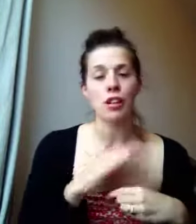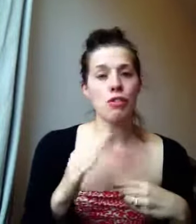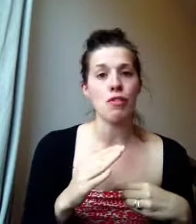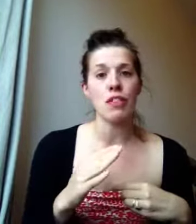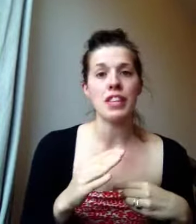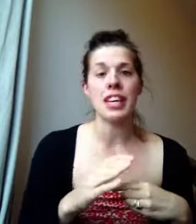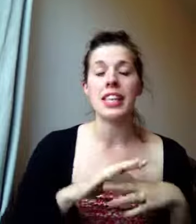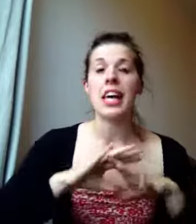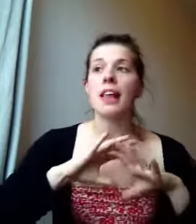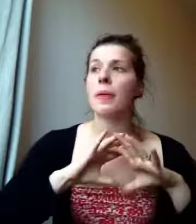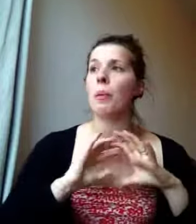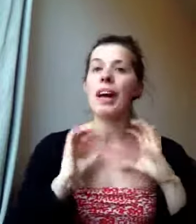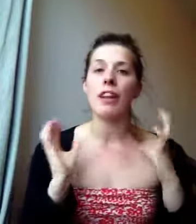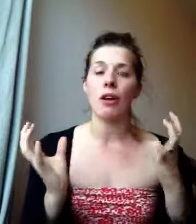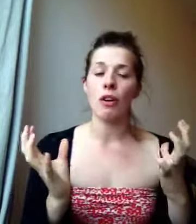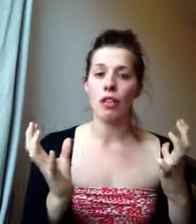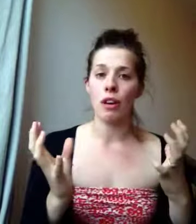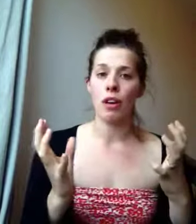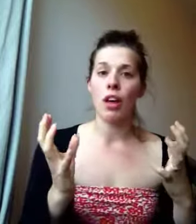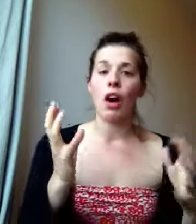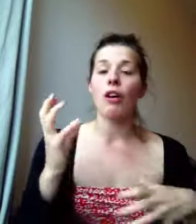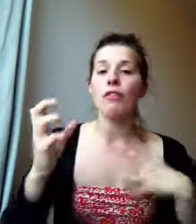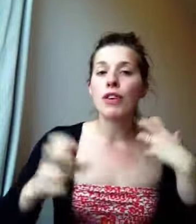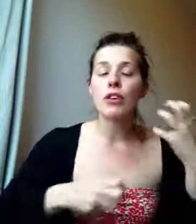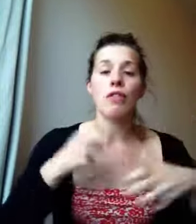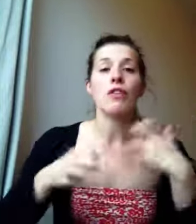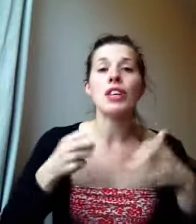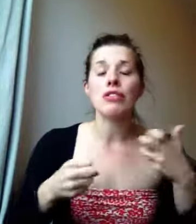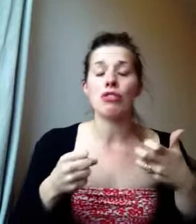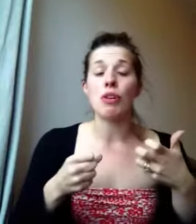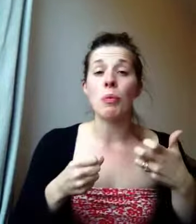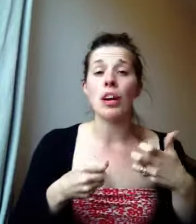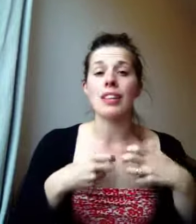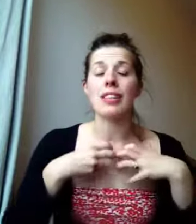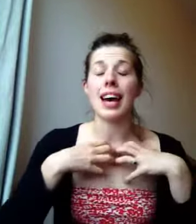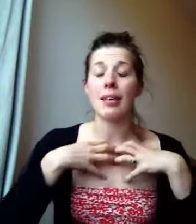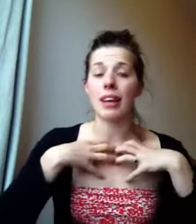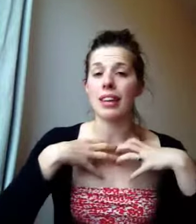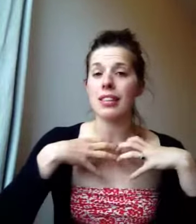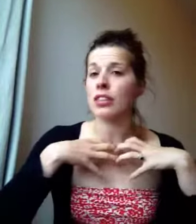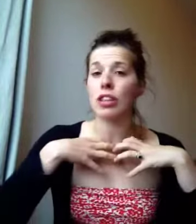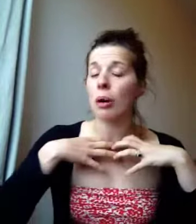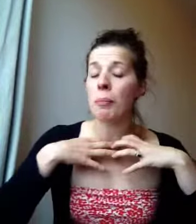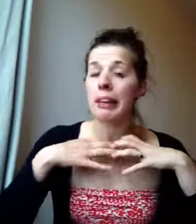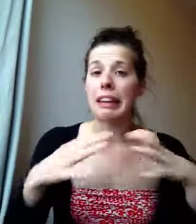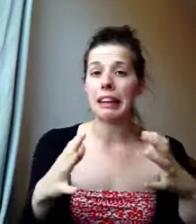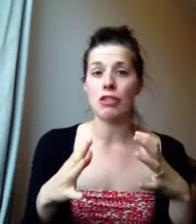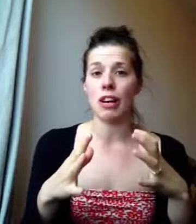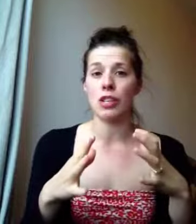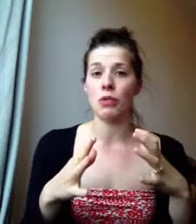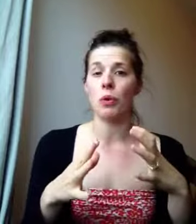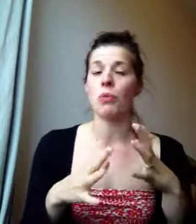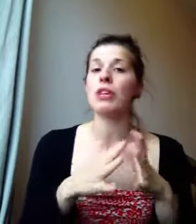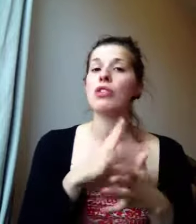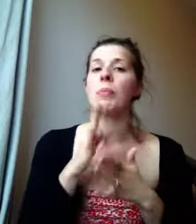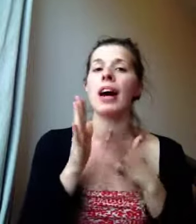150 years, the way that our food, the food industry works has just completely transformed. We used to buy